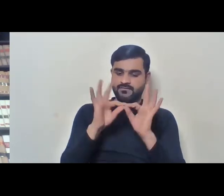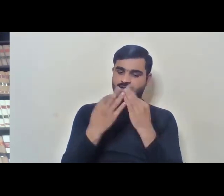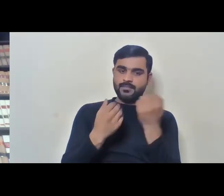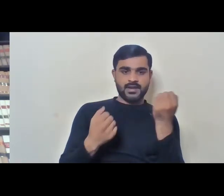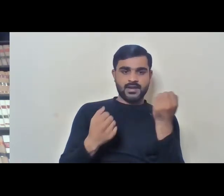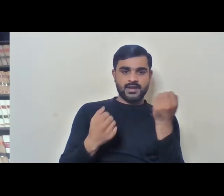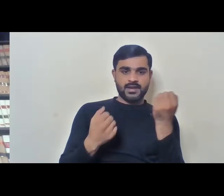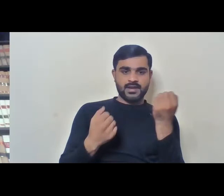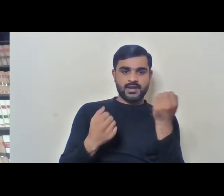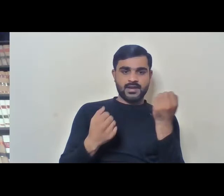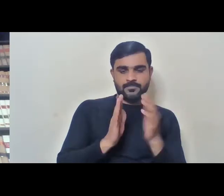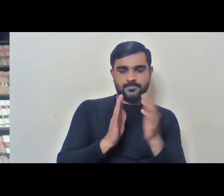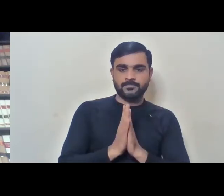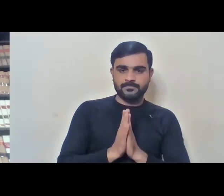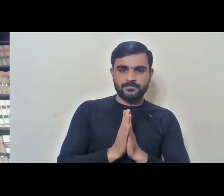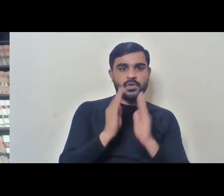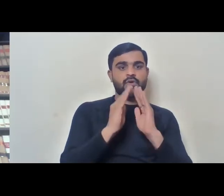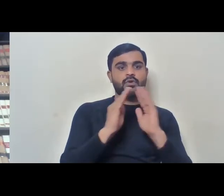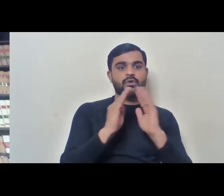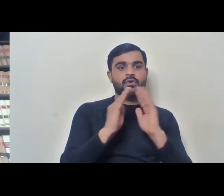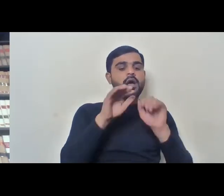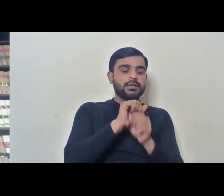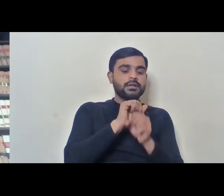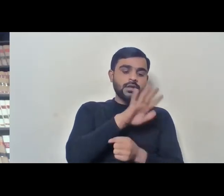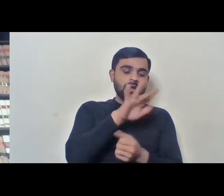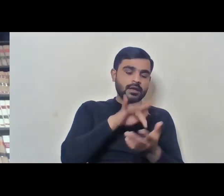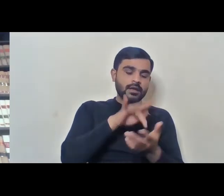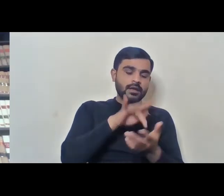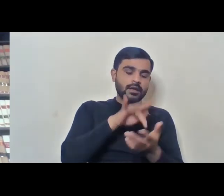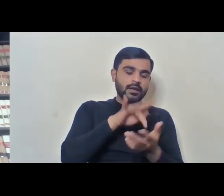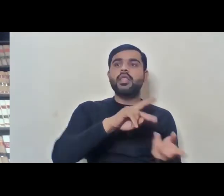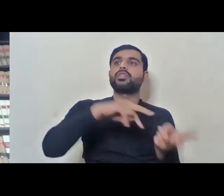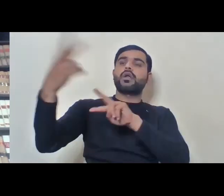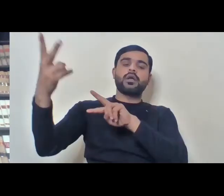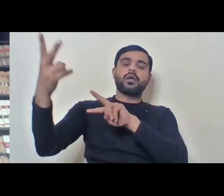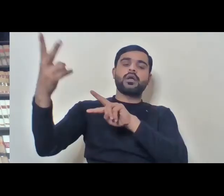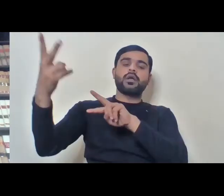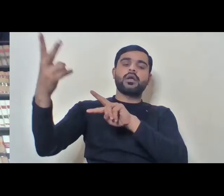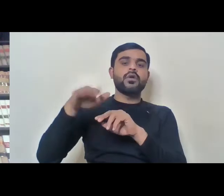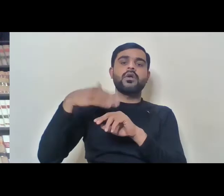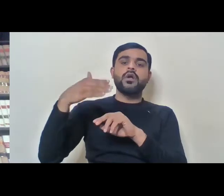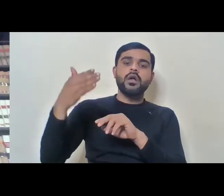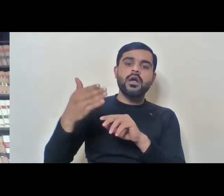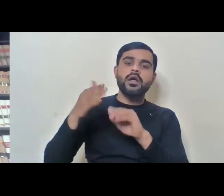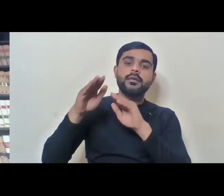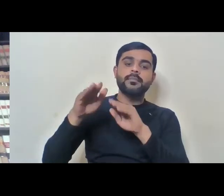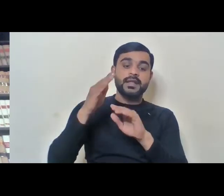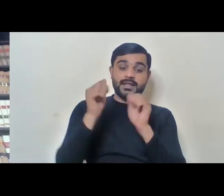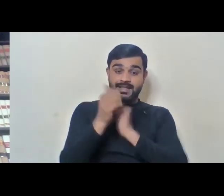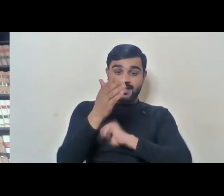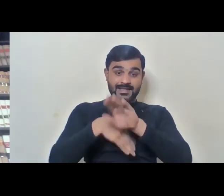in his or her place of work and then you're sent somewhere else. Then, how will, depending on your disability,